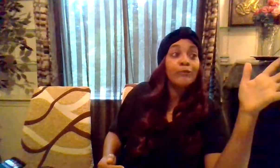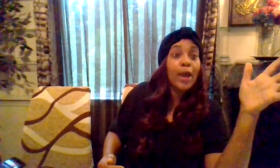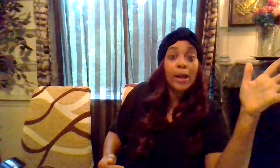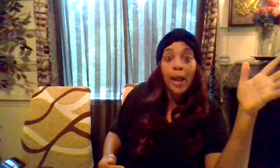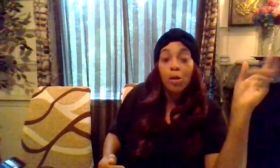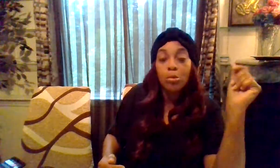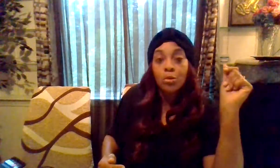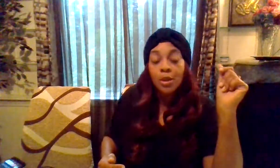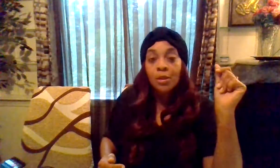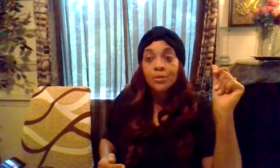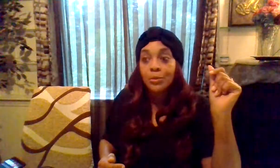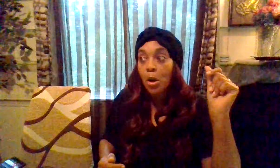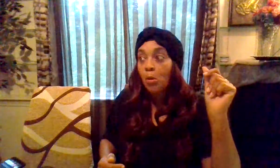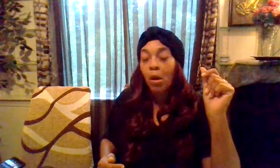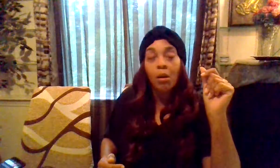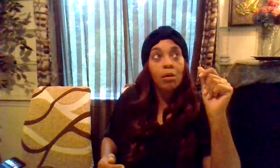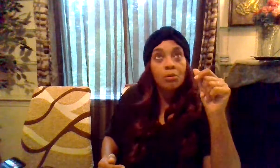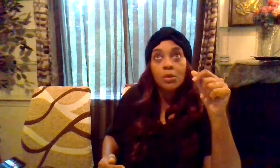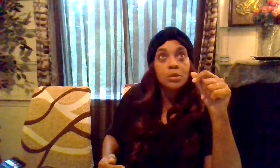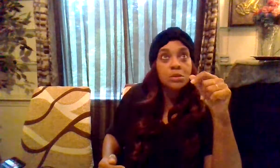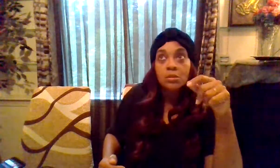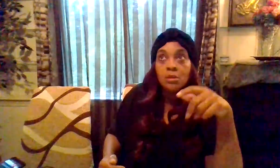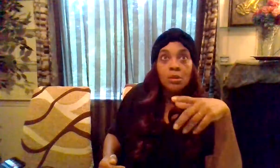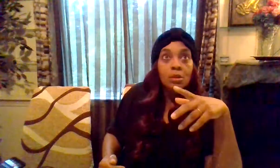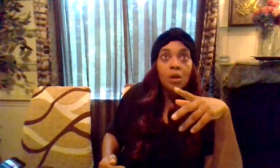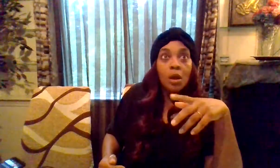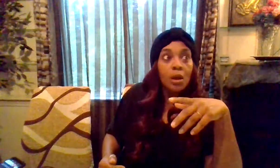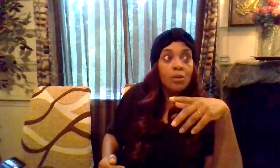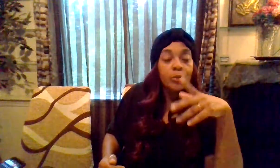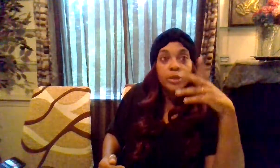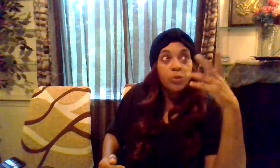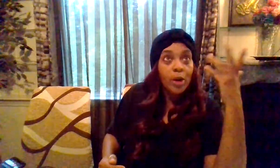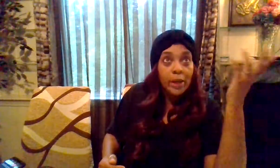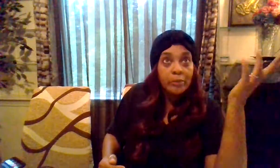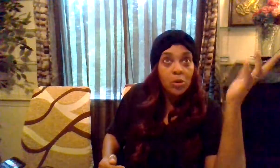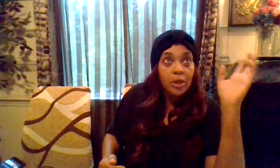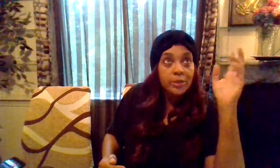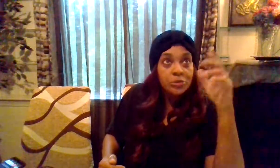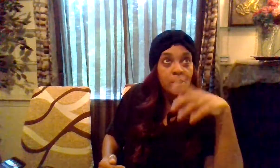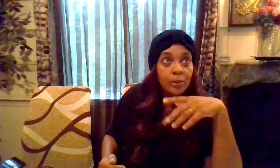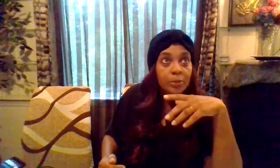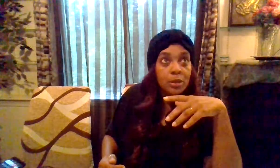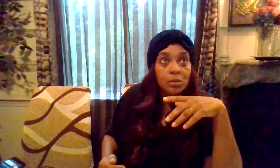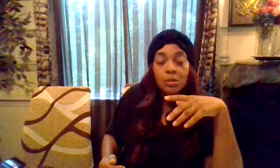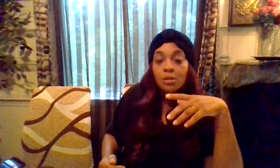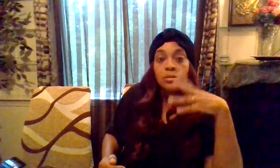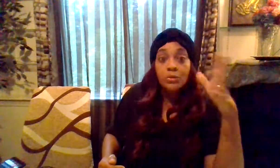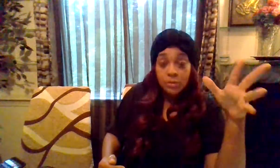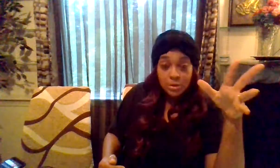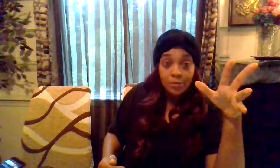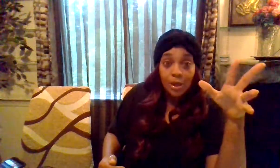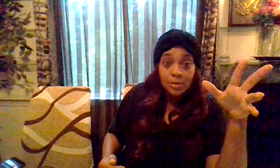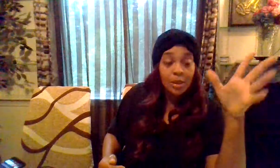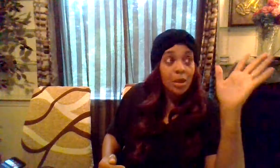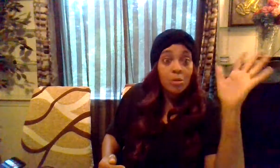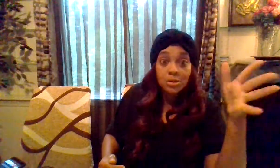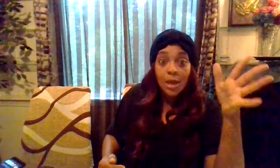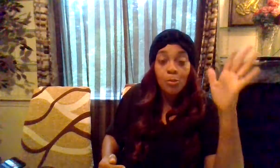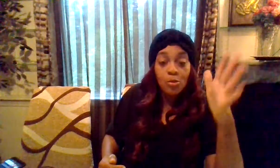fat albert you know uh what was it uh reading rainbow electric company different stuff like that they always have more